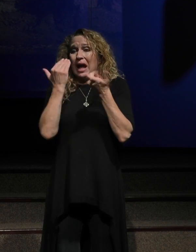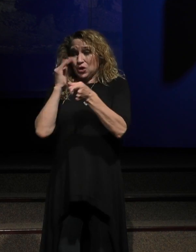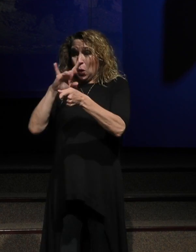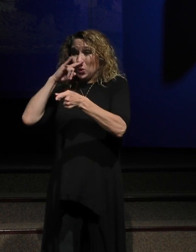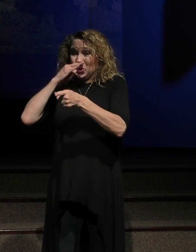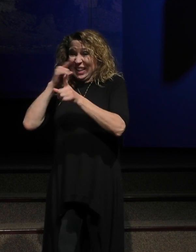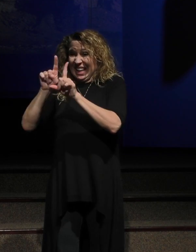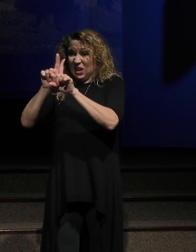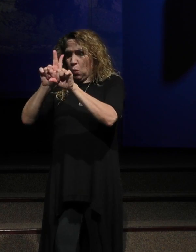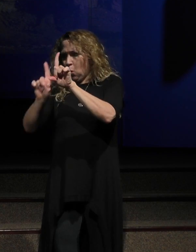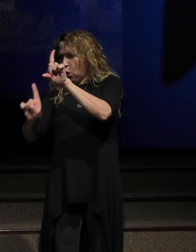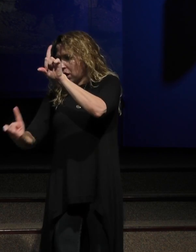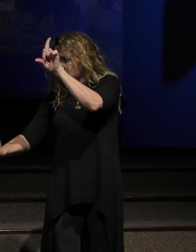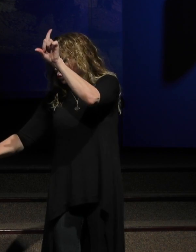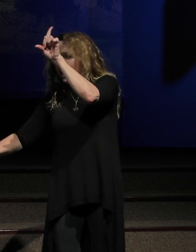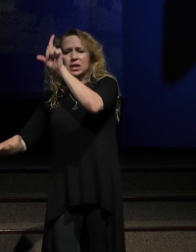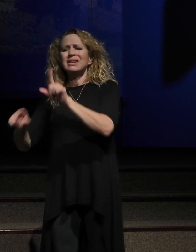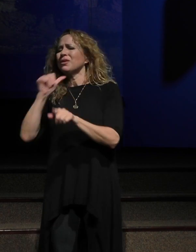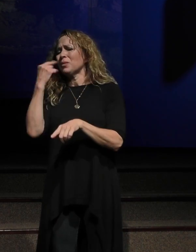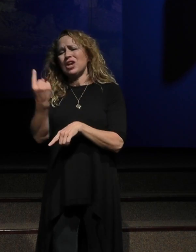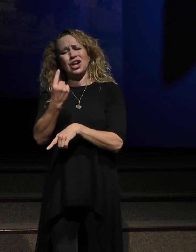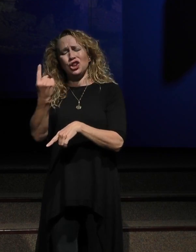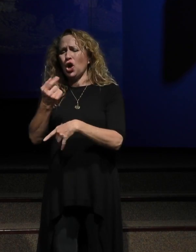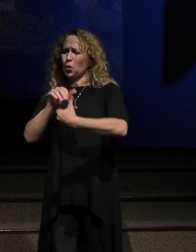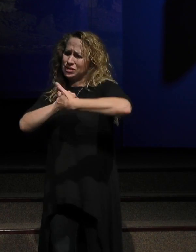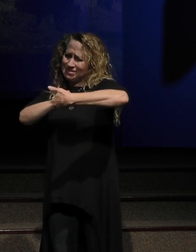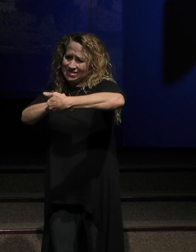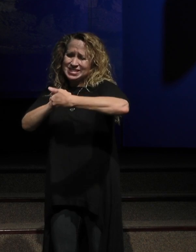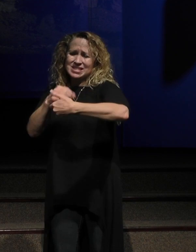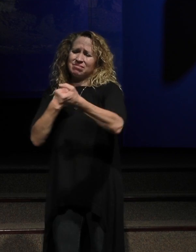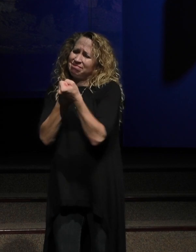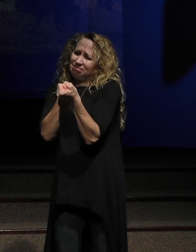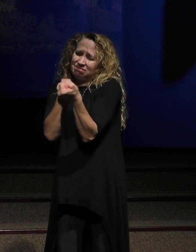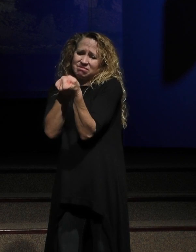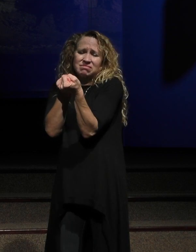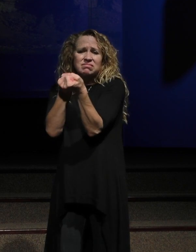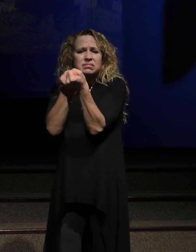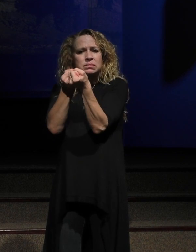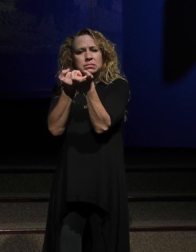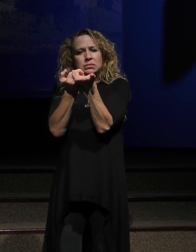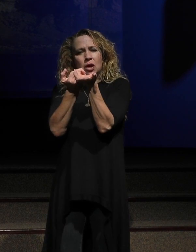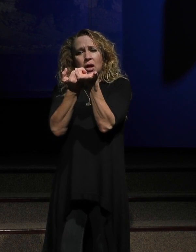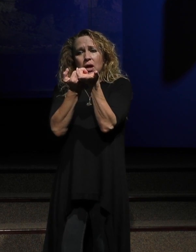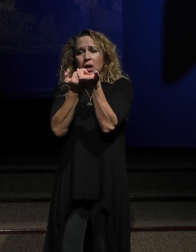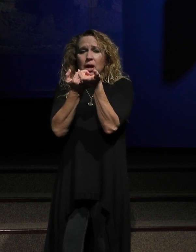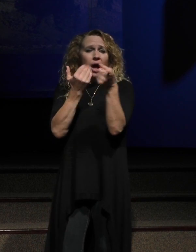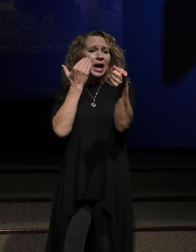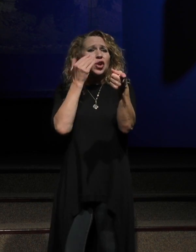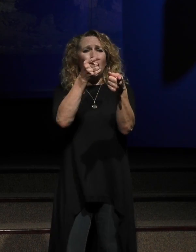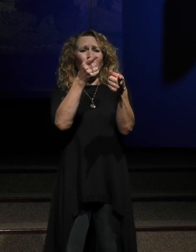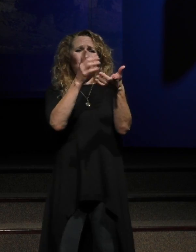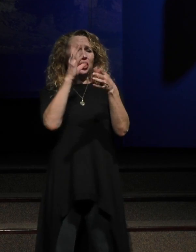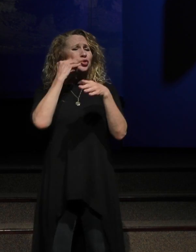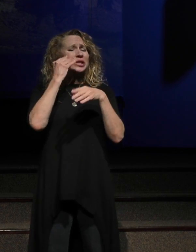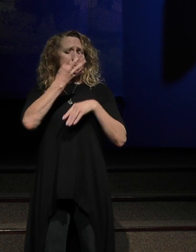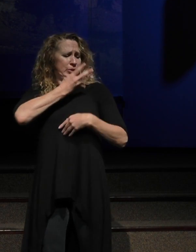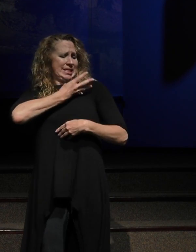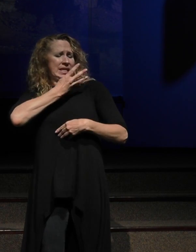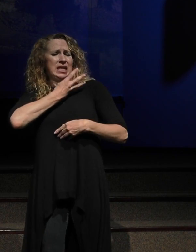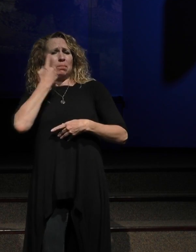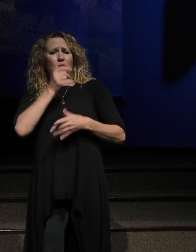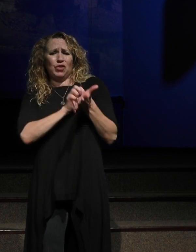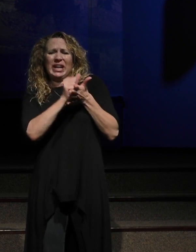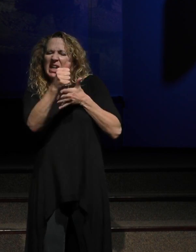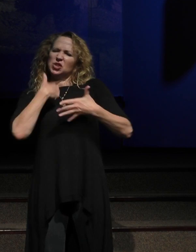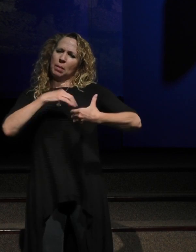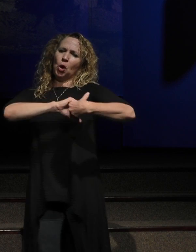walked away, but, but you're not alone in this. And we're going to walk with you through this tough time. And I, I know you're in chemotherapy right now and, and I'm going to hold